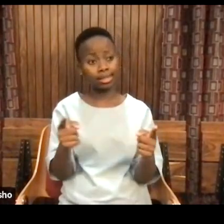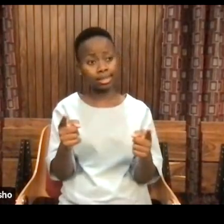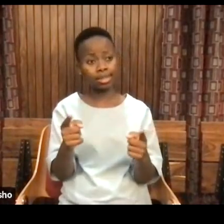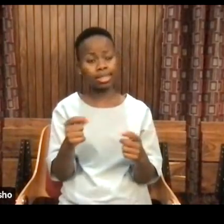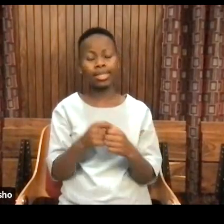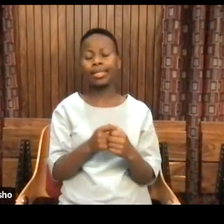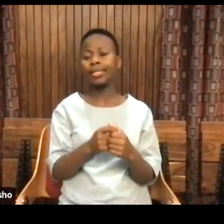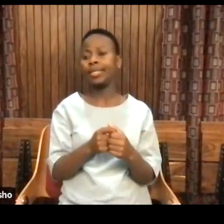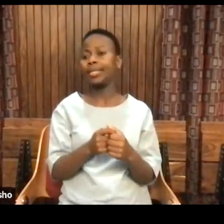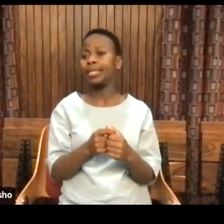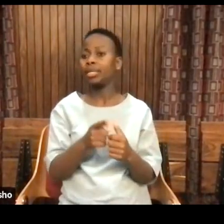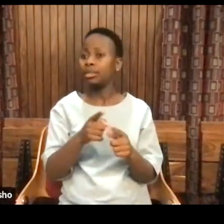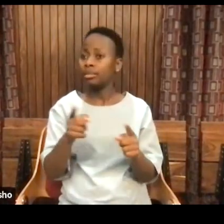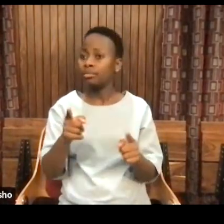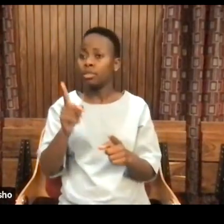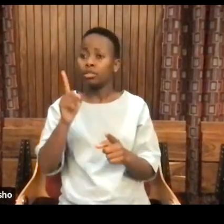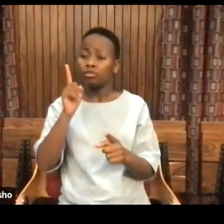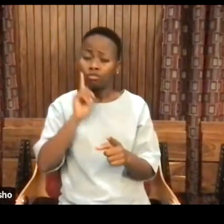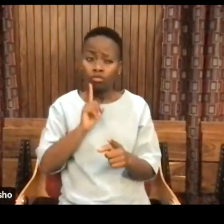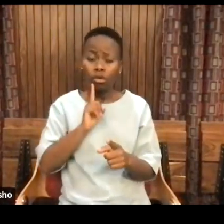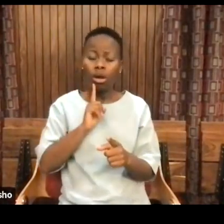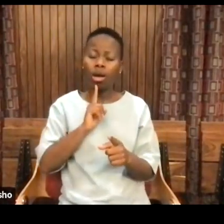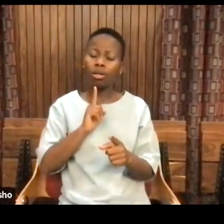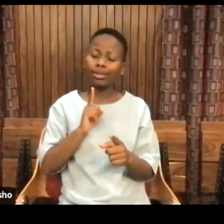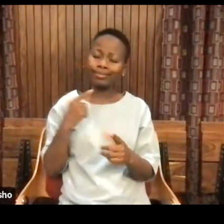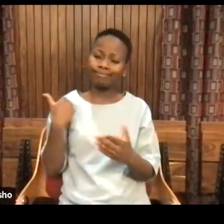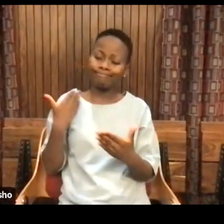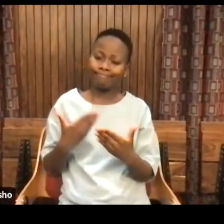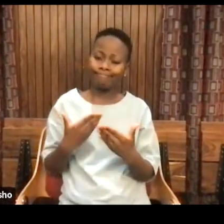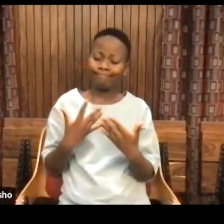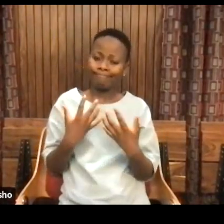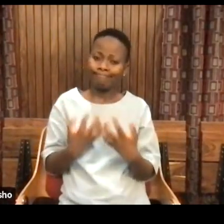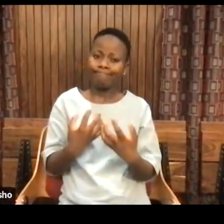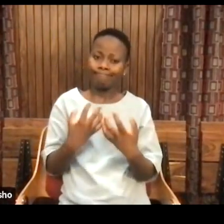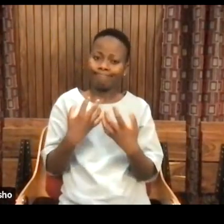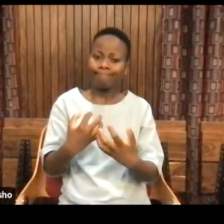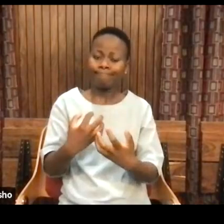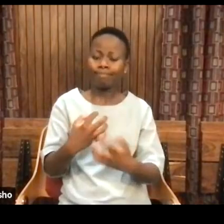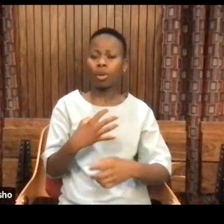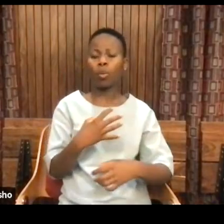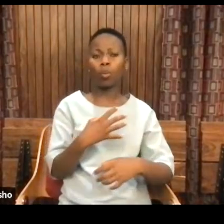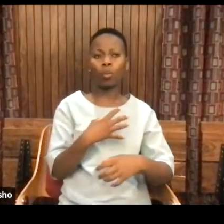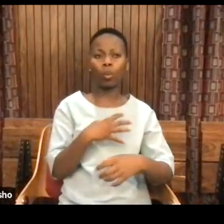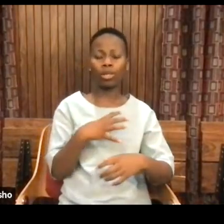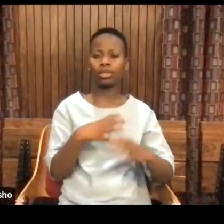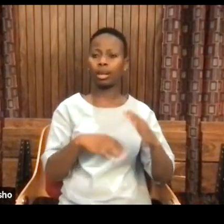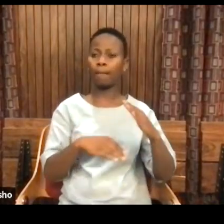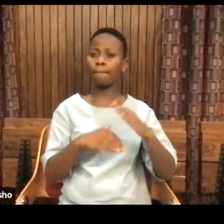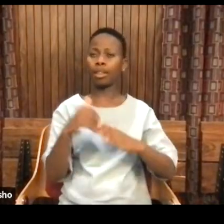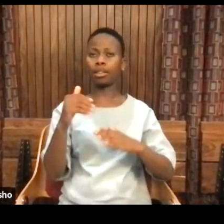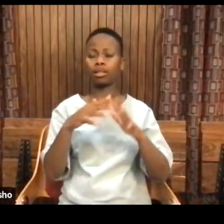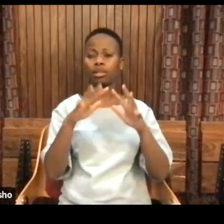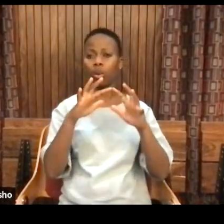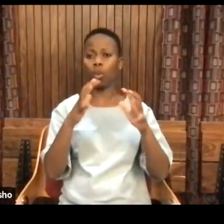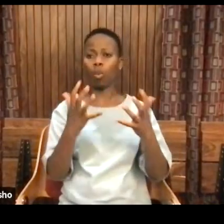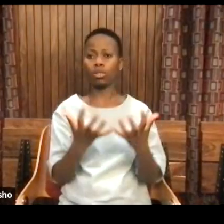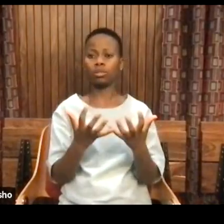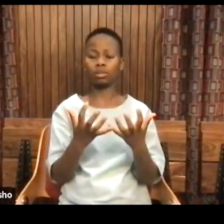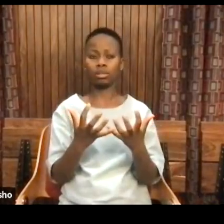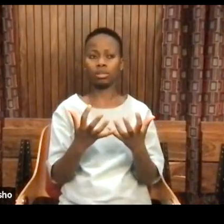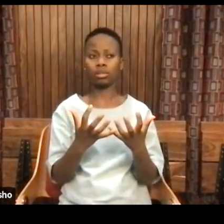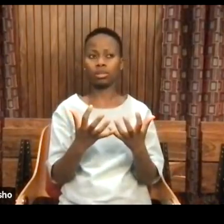try so often to imagine that if we're building a world to come, we